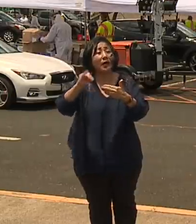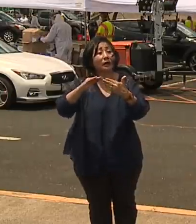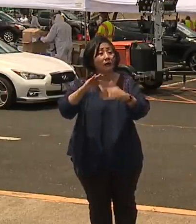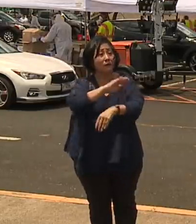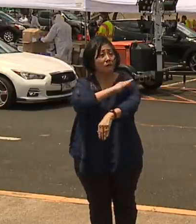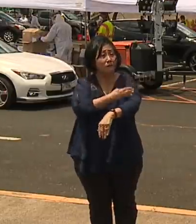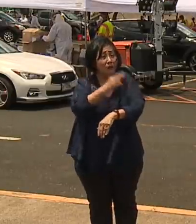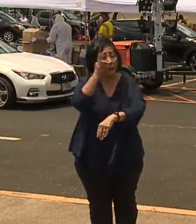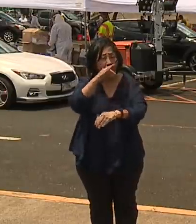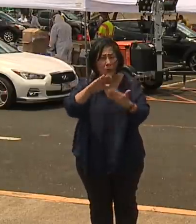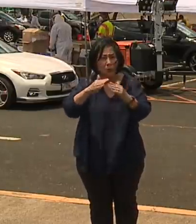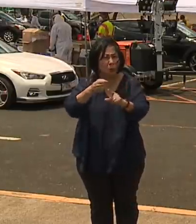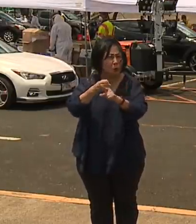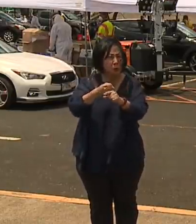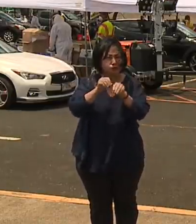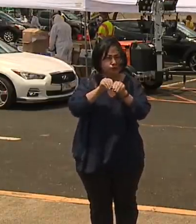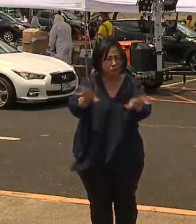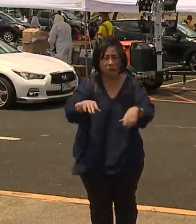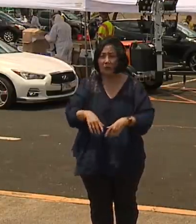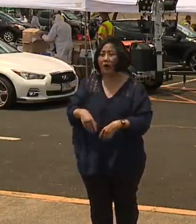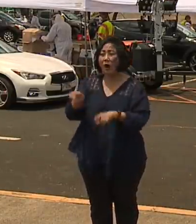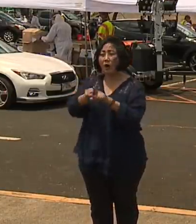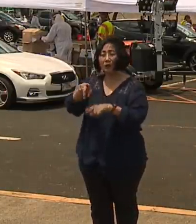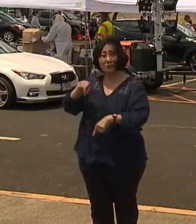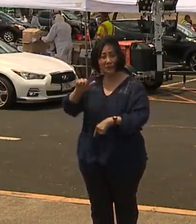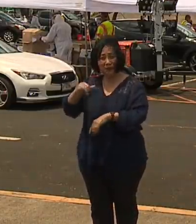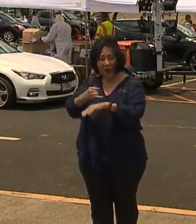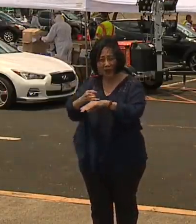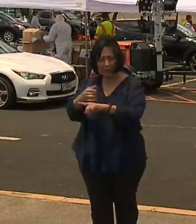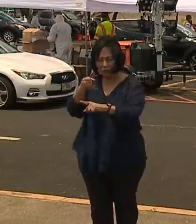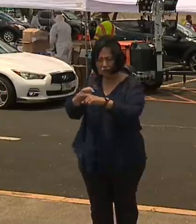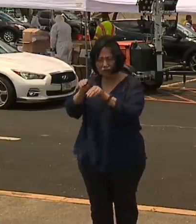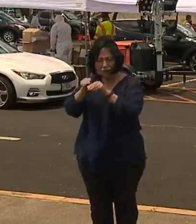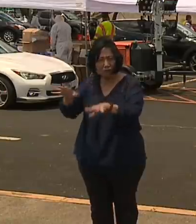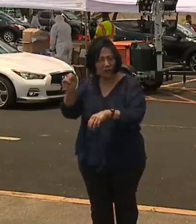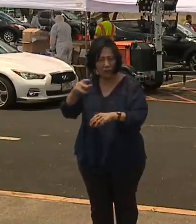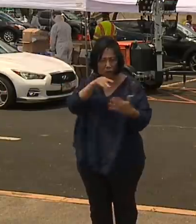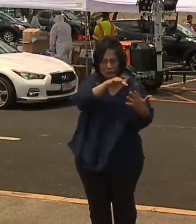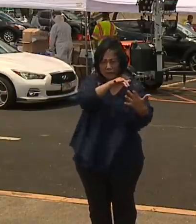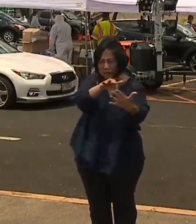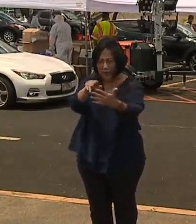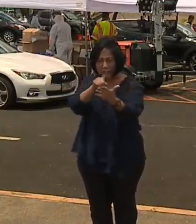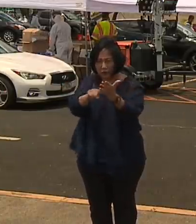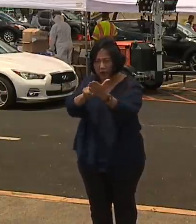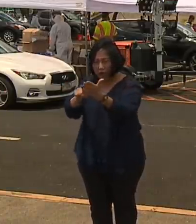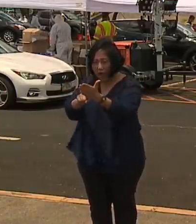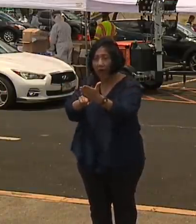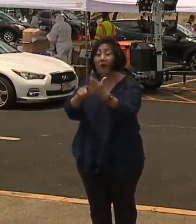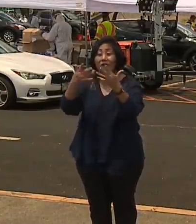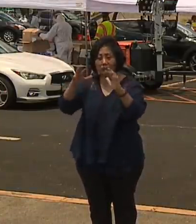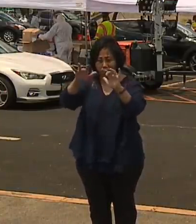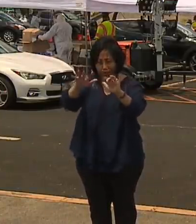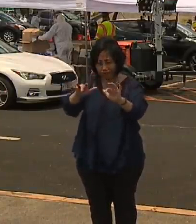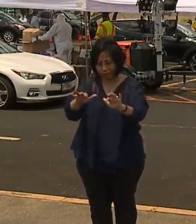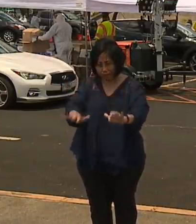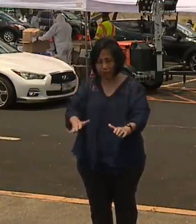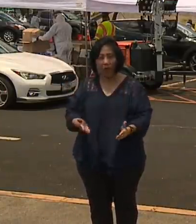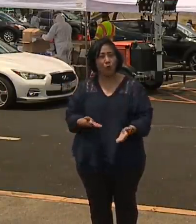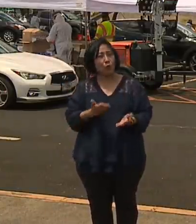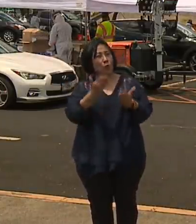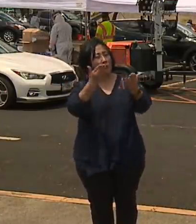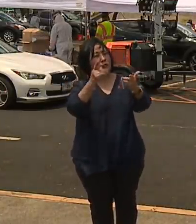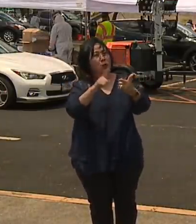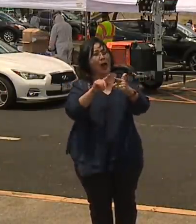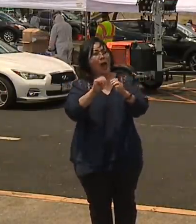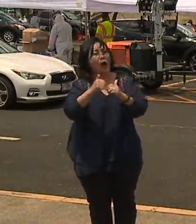We know that the Pacific Island community has been hard hit. And then we're going to make recommendations about how Hawaii can be in the best possible position